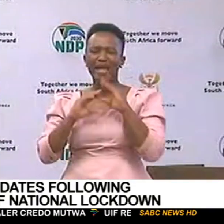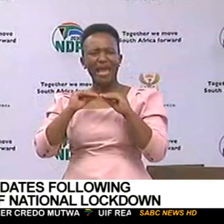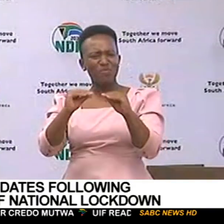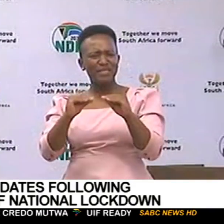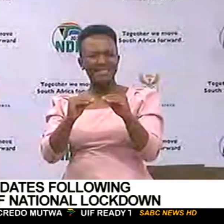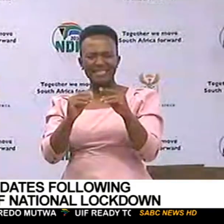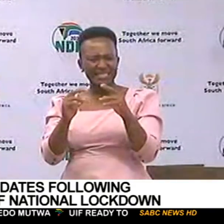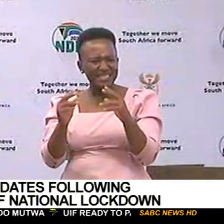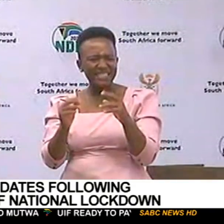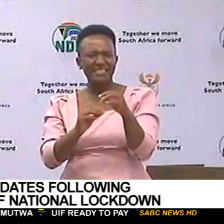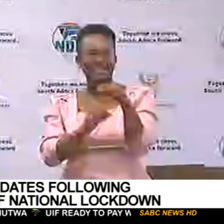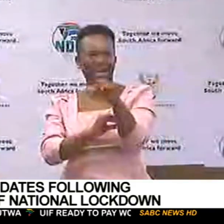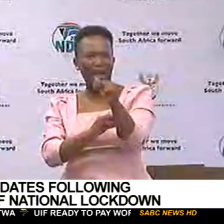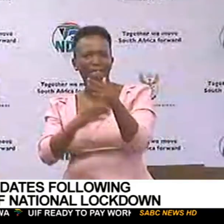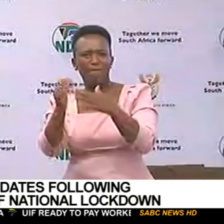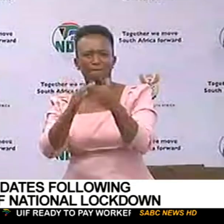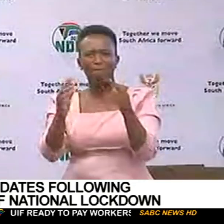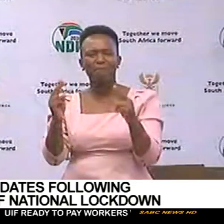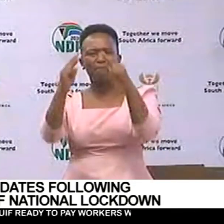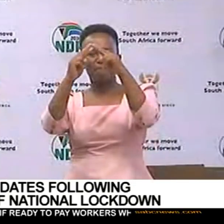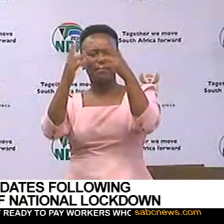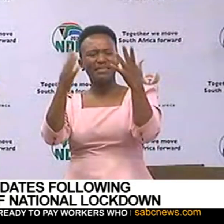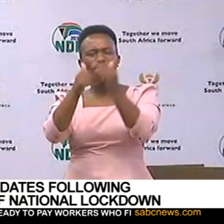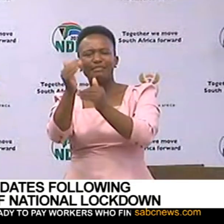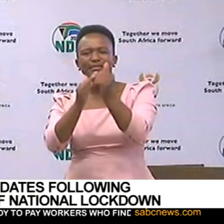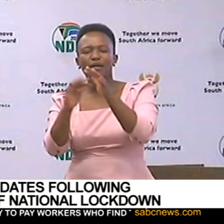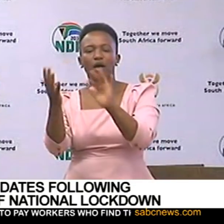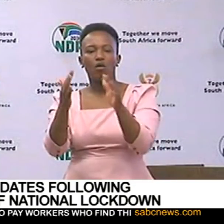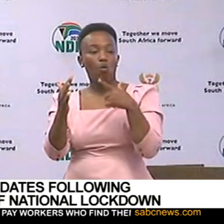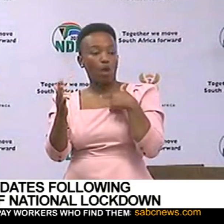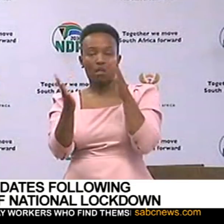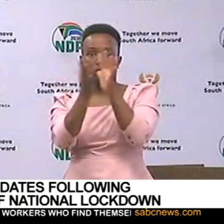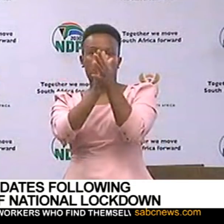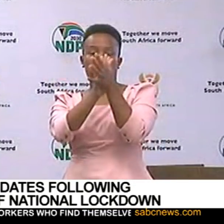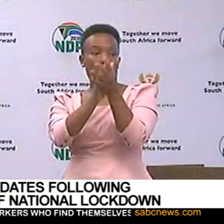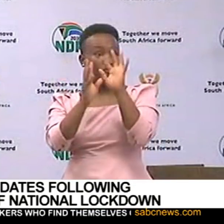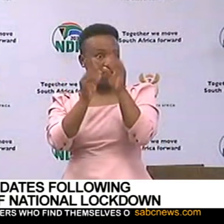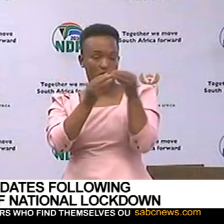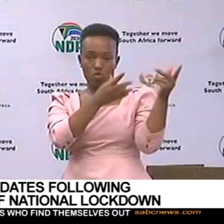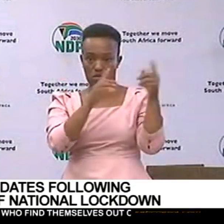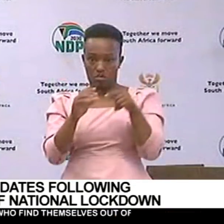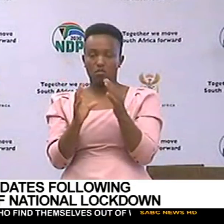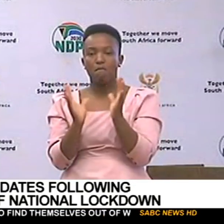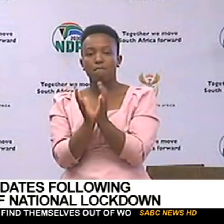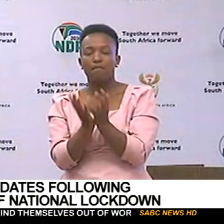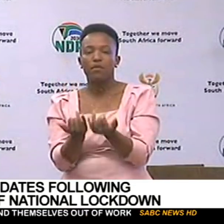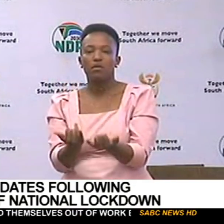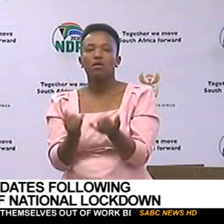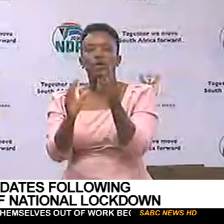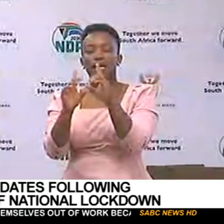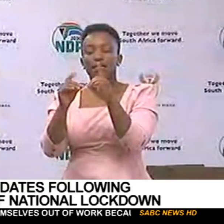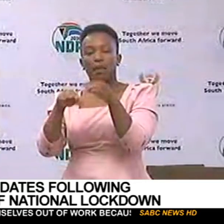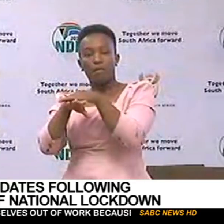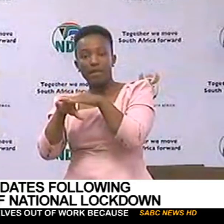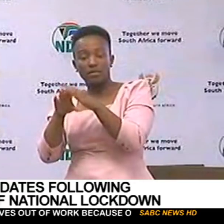bridge the gap that has been caused by whatever that has led to us being here? And together with the Department of